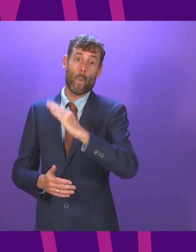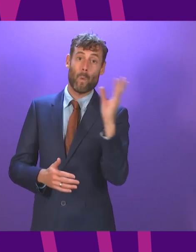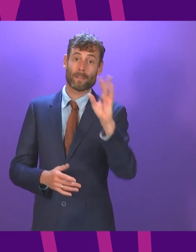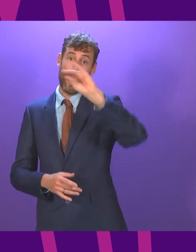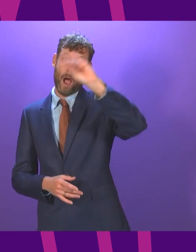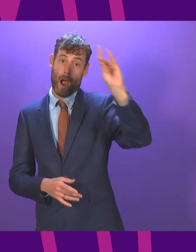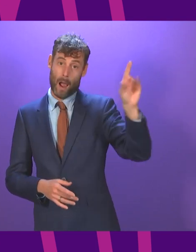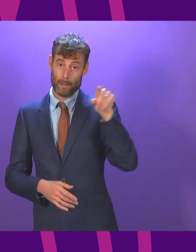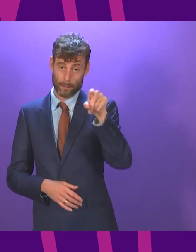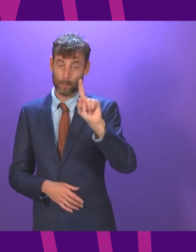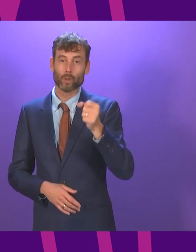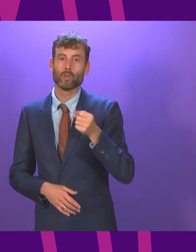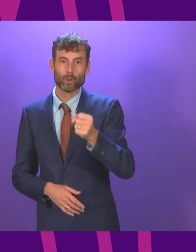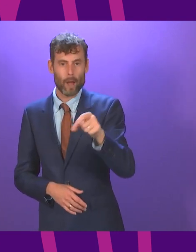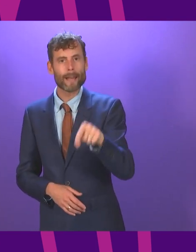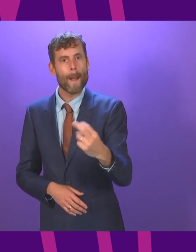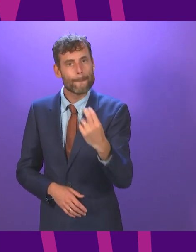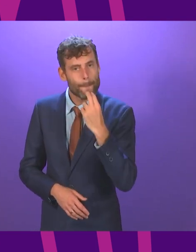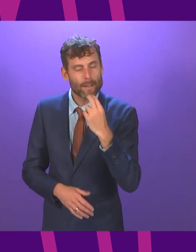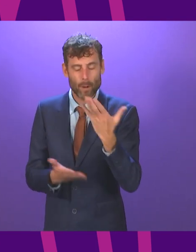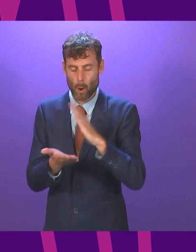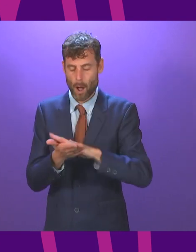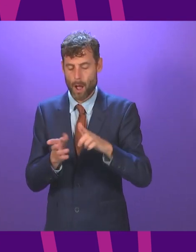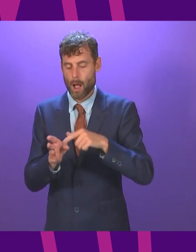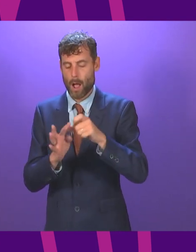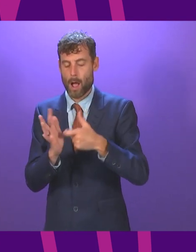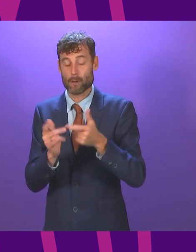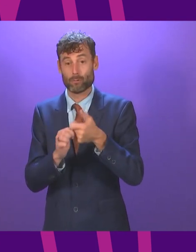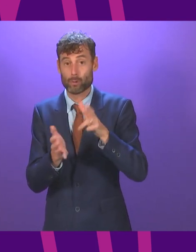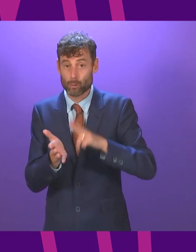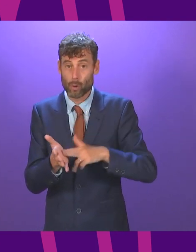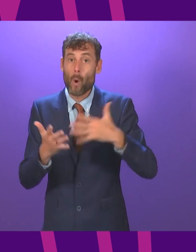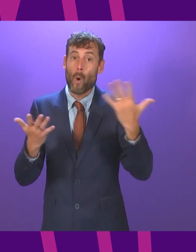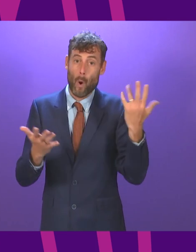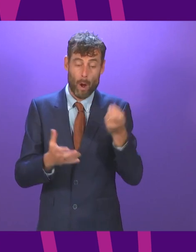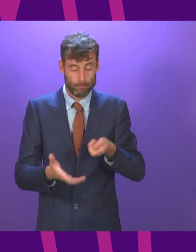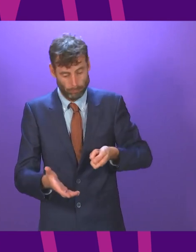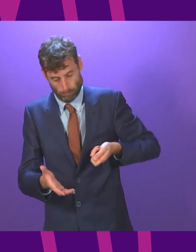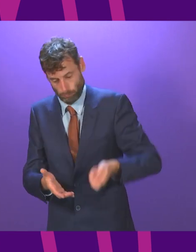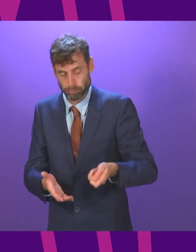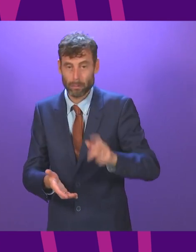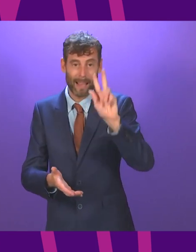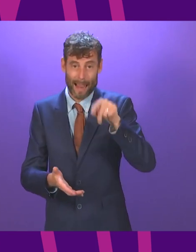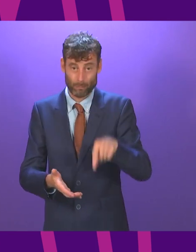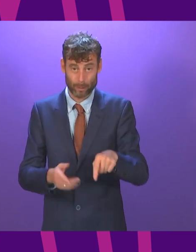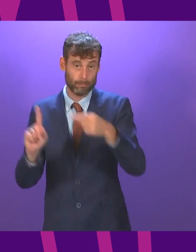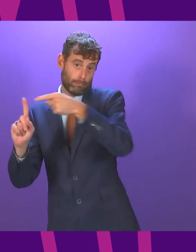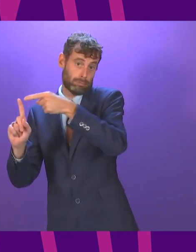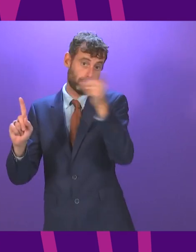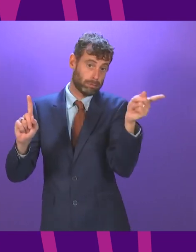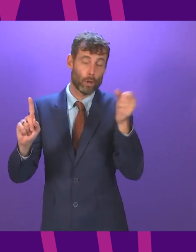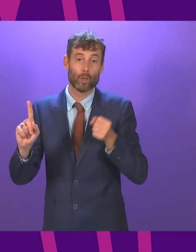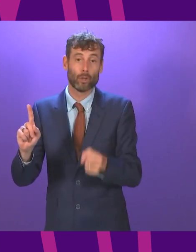battery trains as well as considering partial or full electrification of the highland main line these are longer term